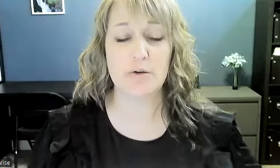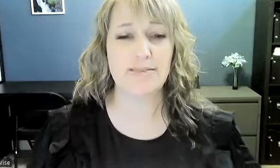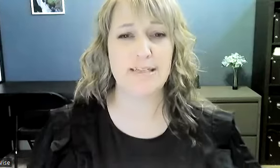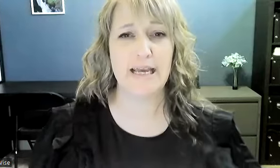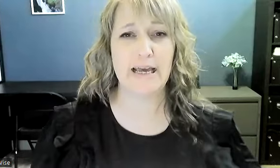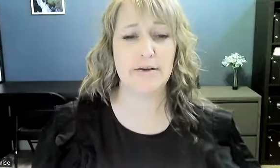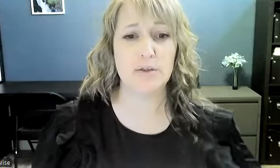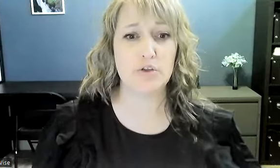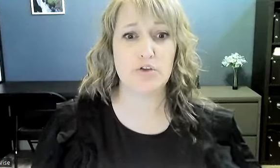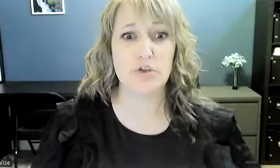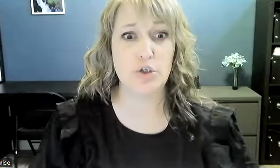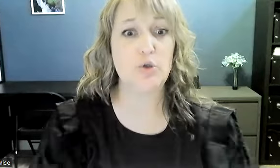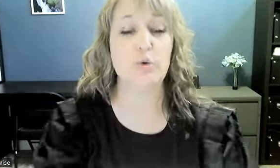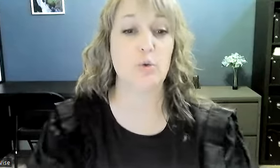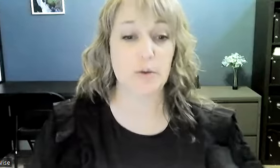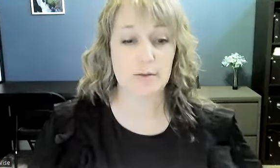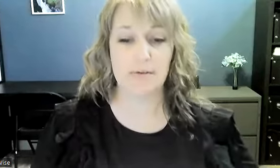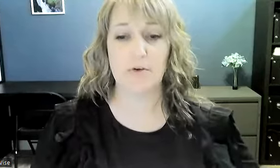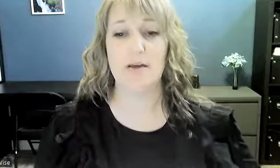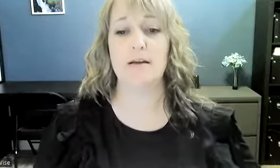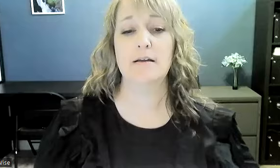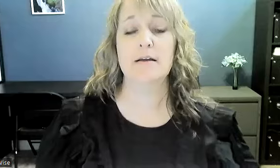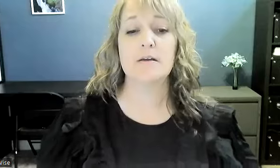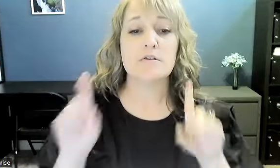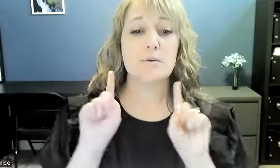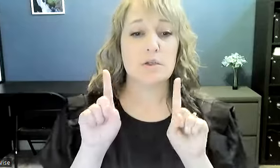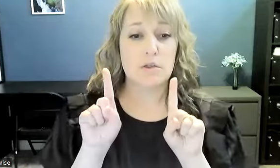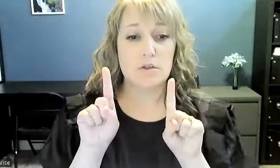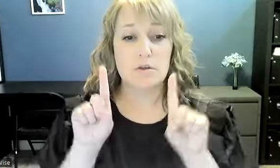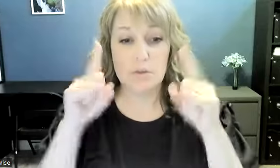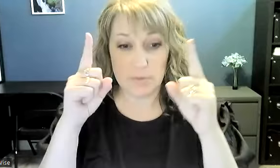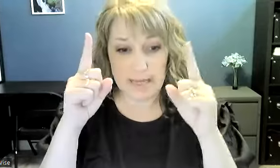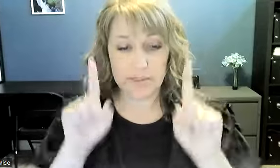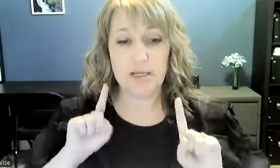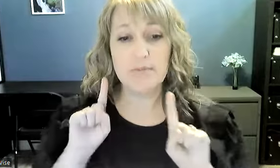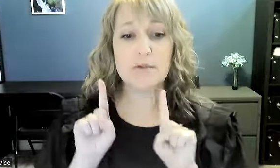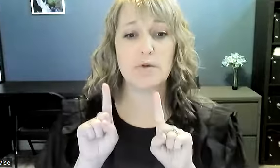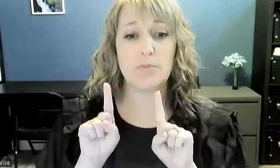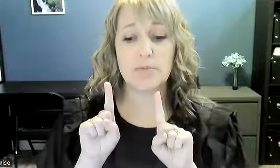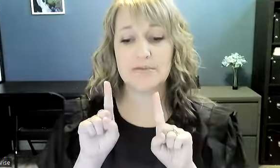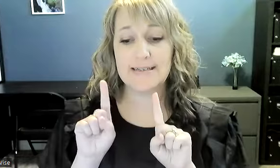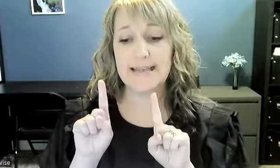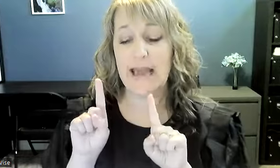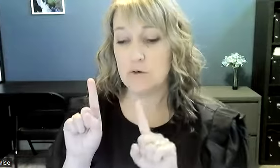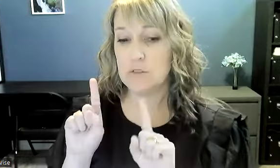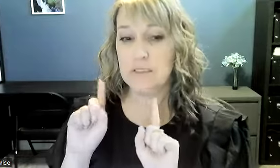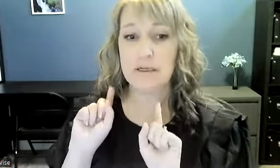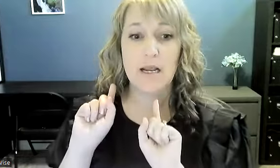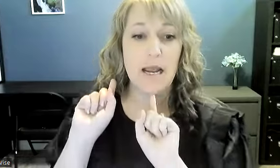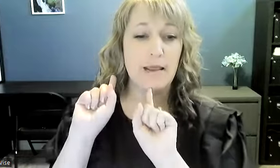don't have to add a two after that so you want two number one hand shapes with your palms facing out and